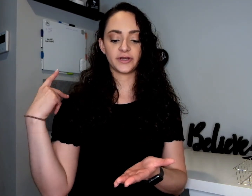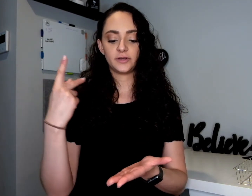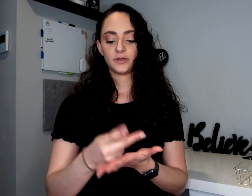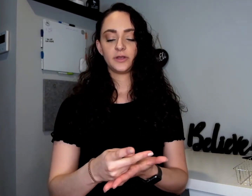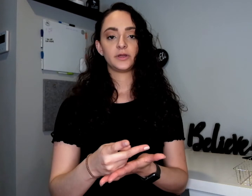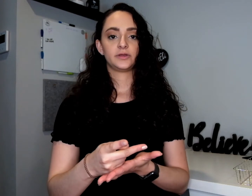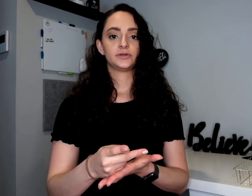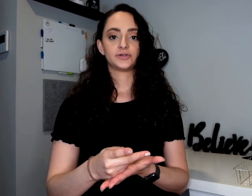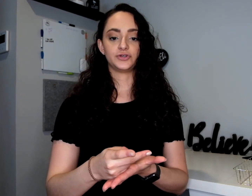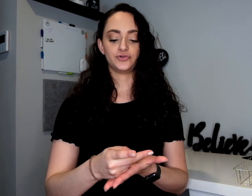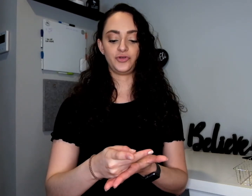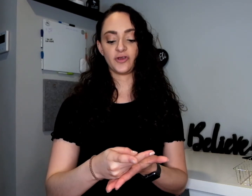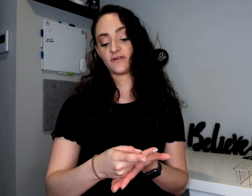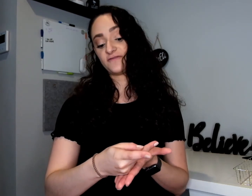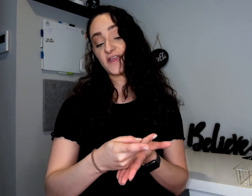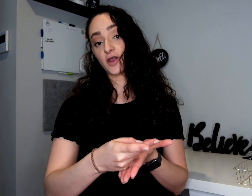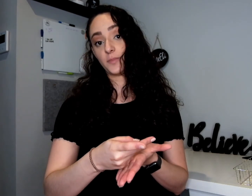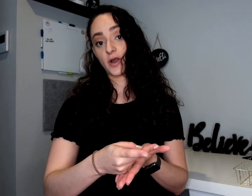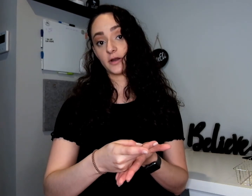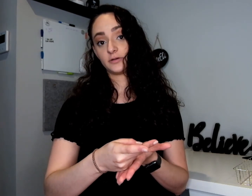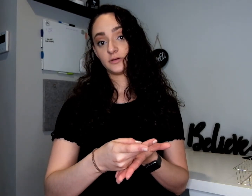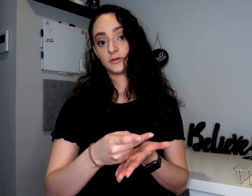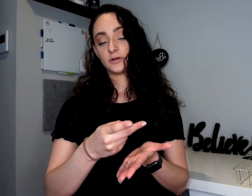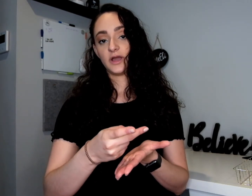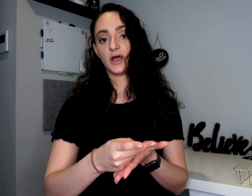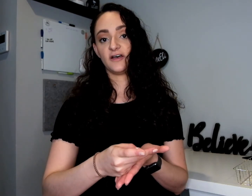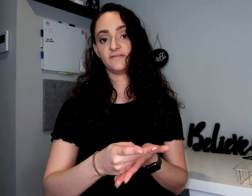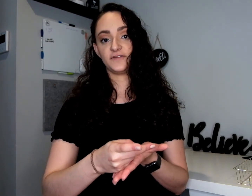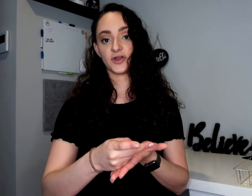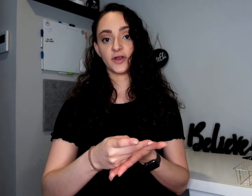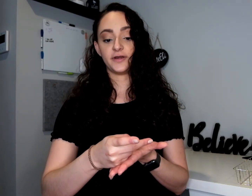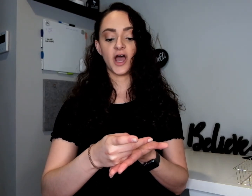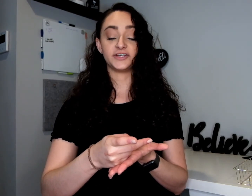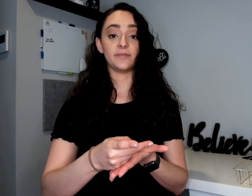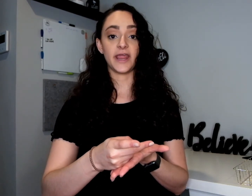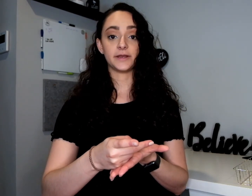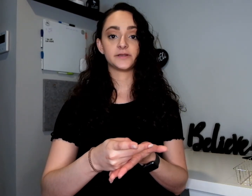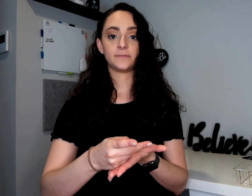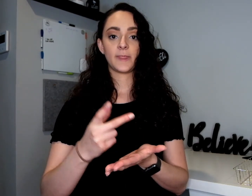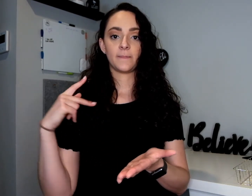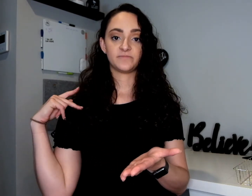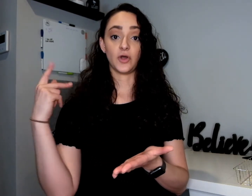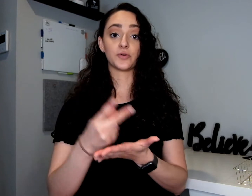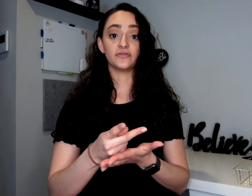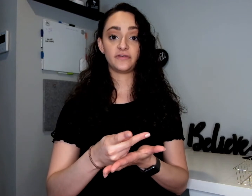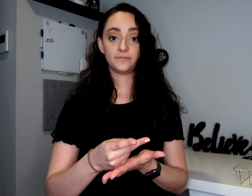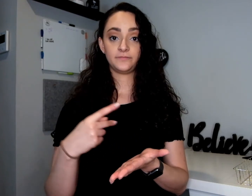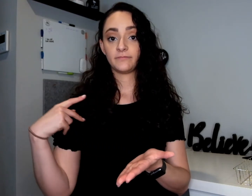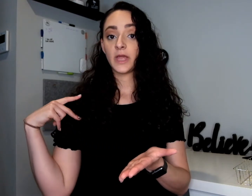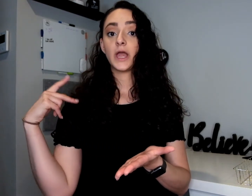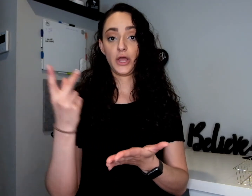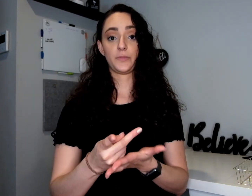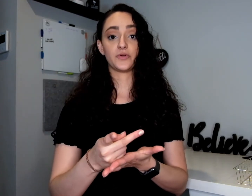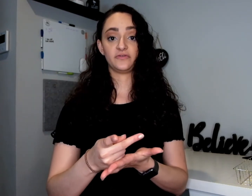to your finger part of your non-dominant hand. So approve. Approve.